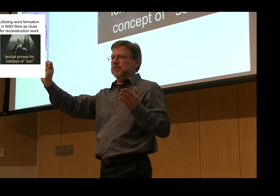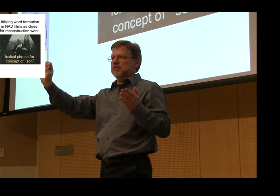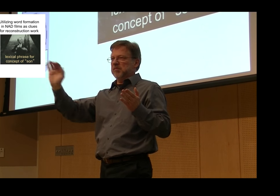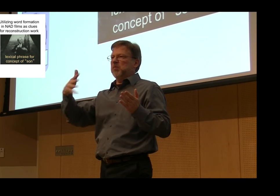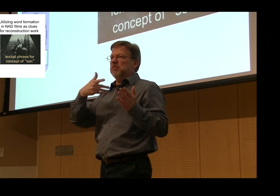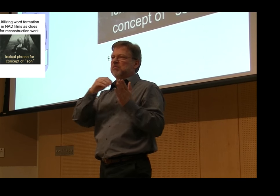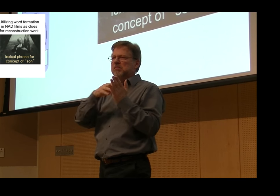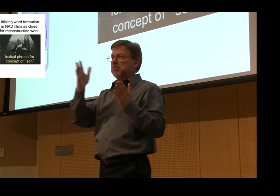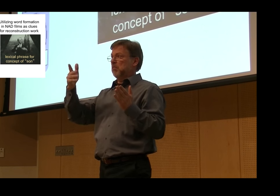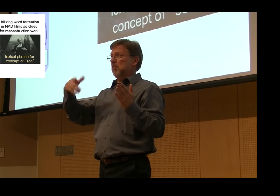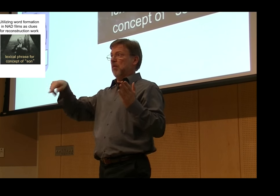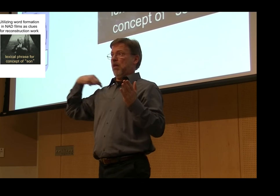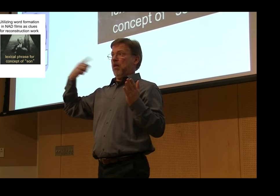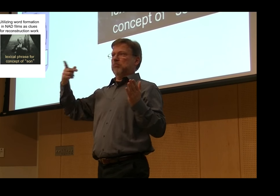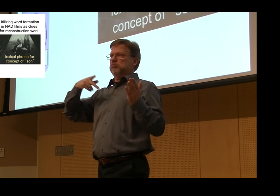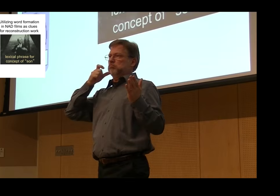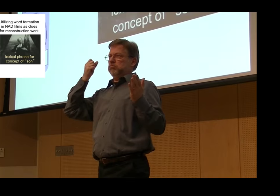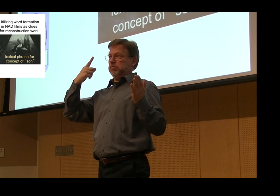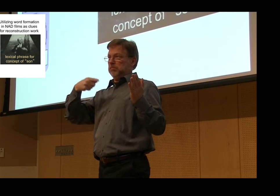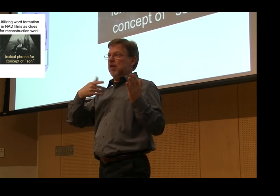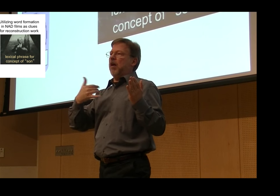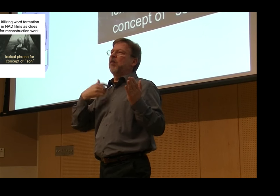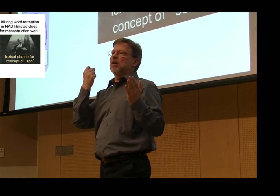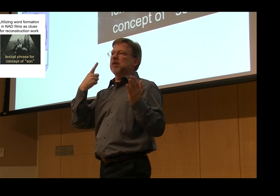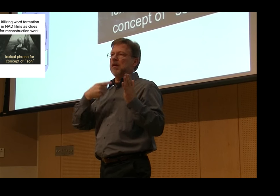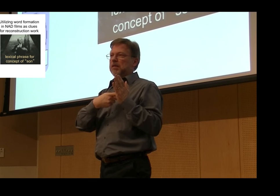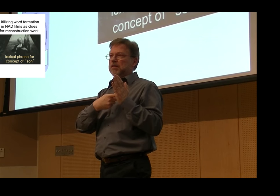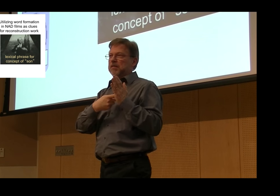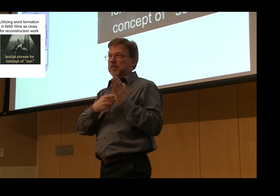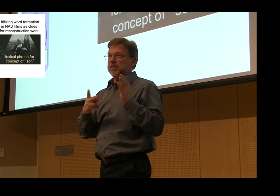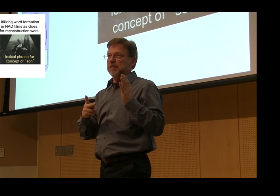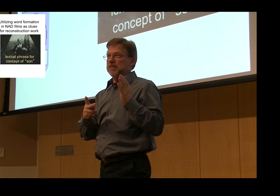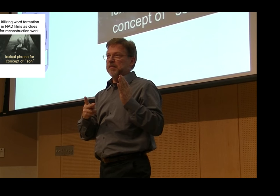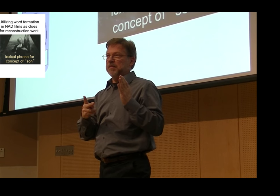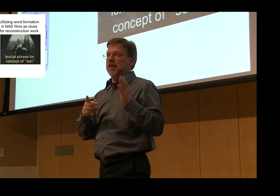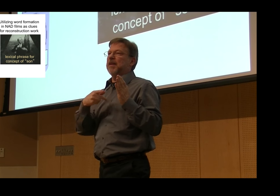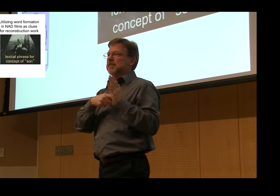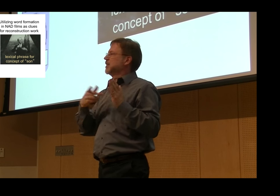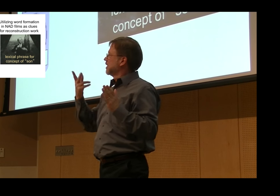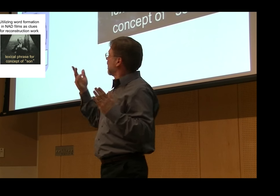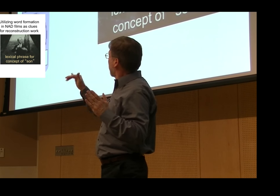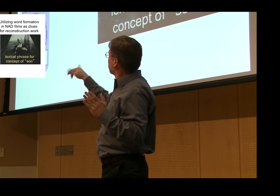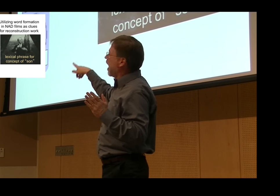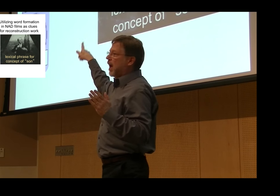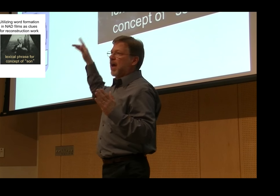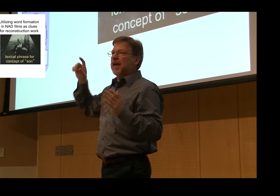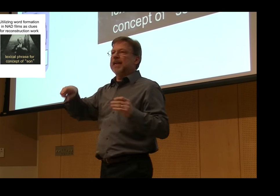They referred to them as word phrases, not lexical phrases back then. Many people did not understand what, in the